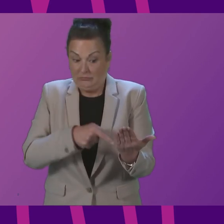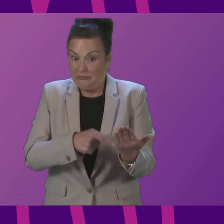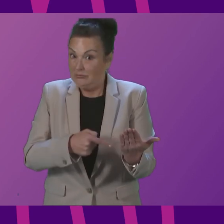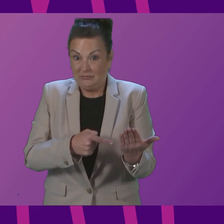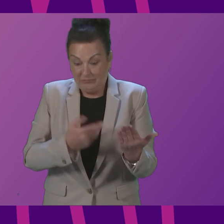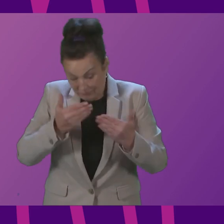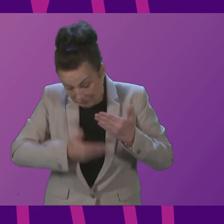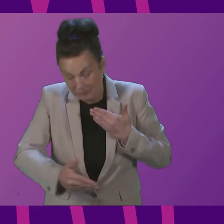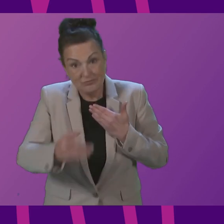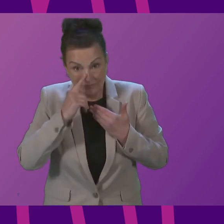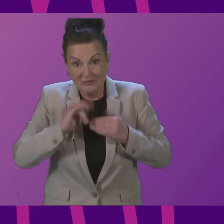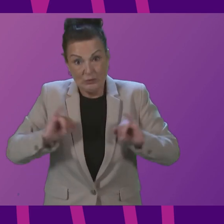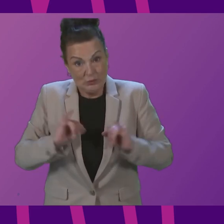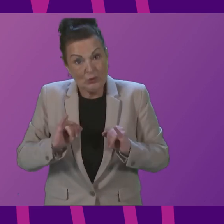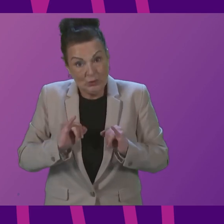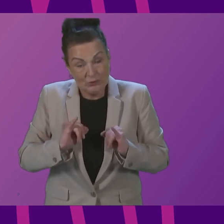period that lies ahead